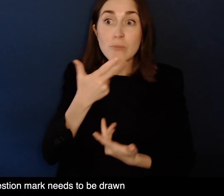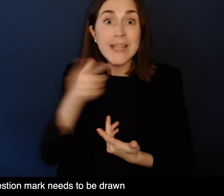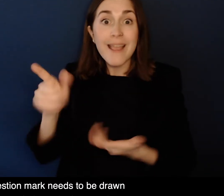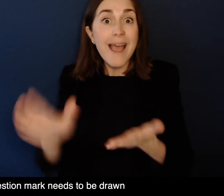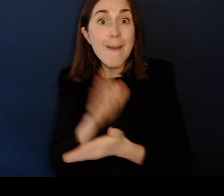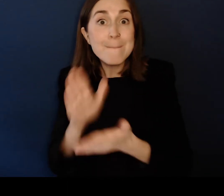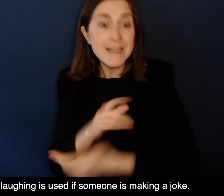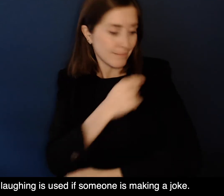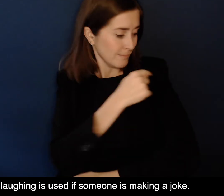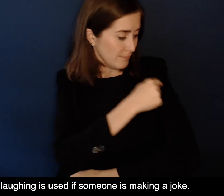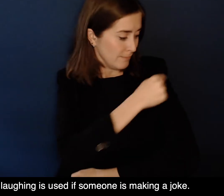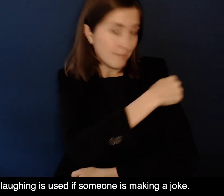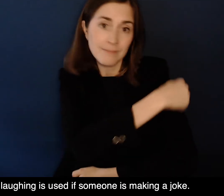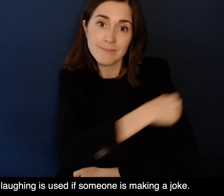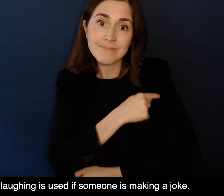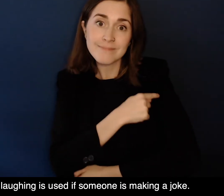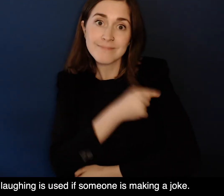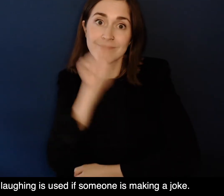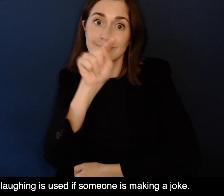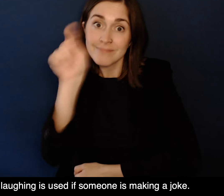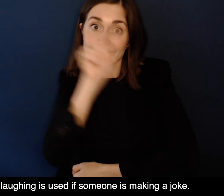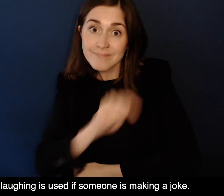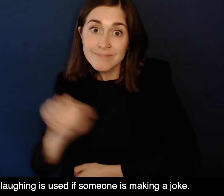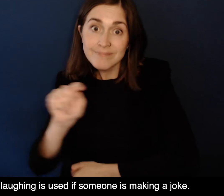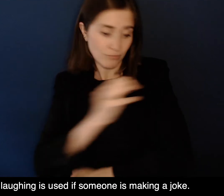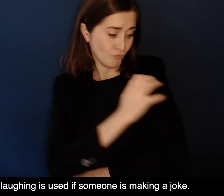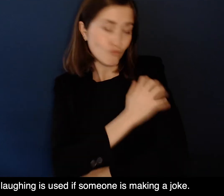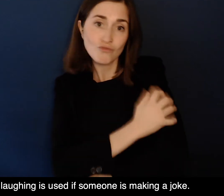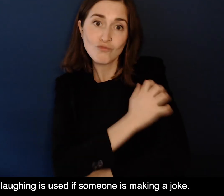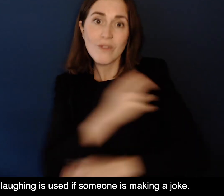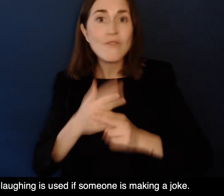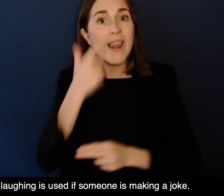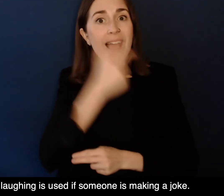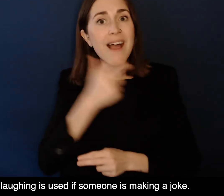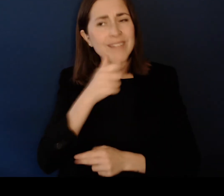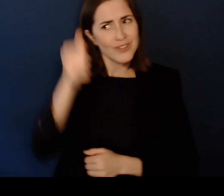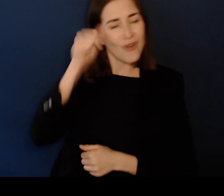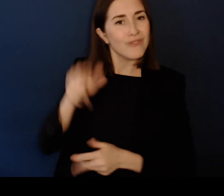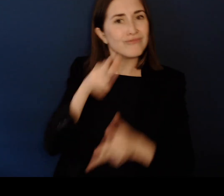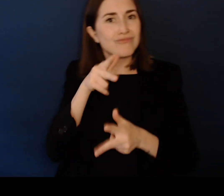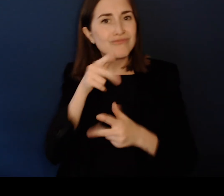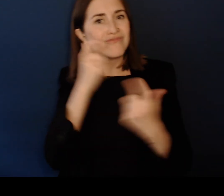asked a question And a smiley face or a sign for laughing Is used if someone is making a joke